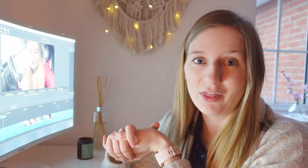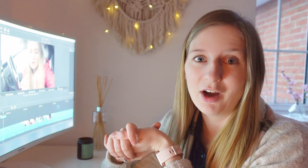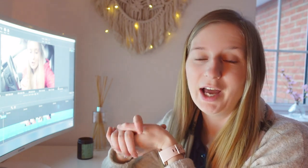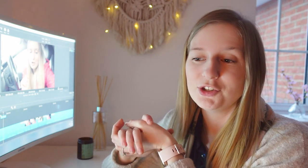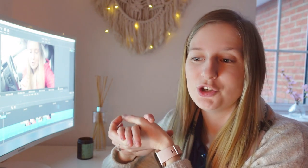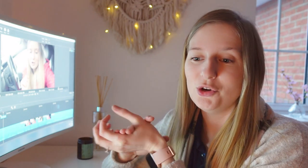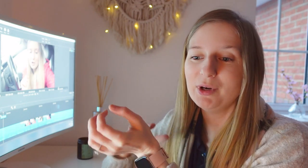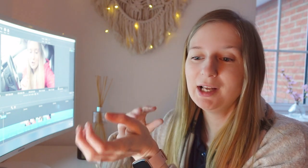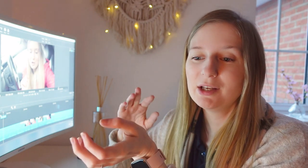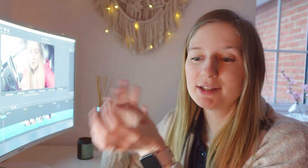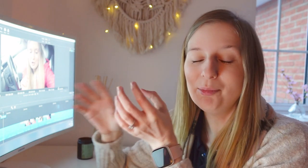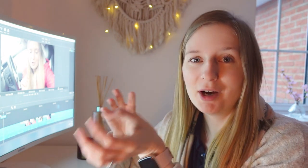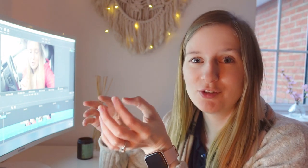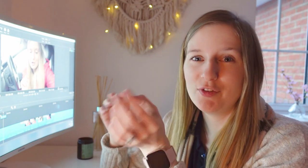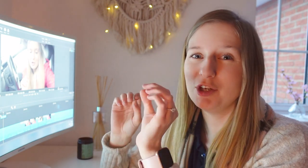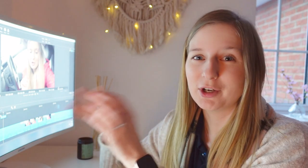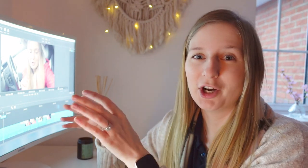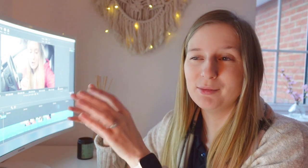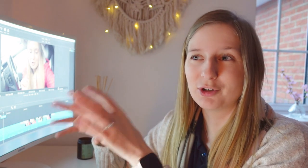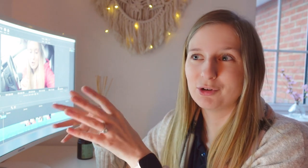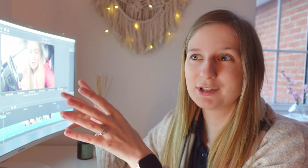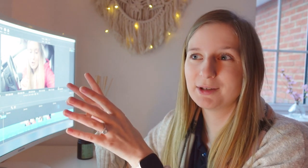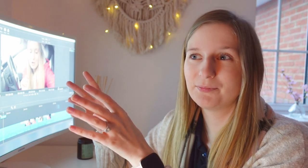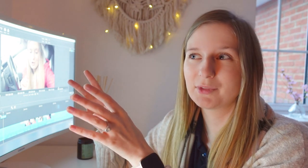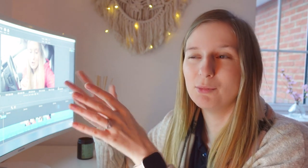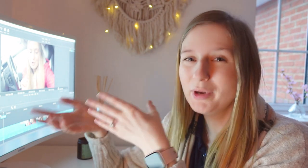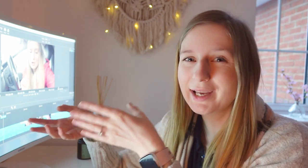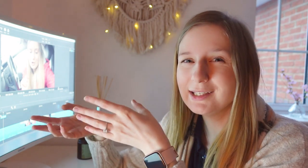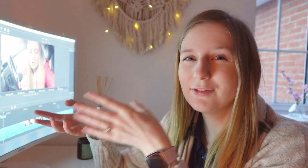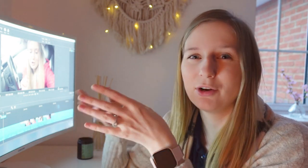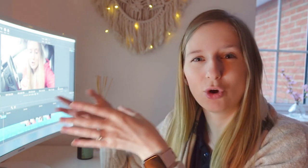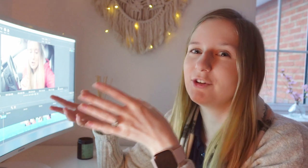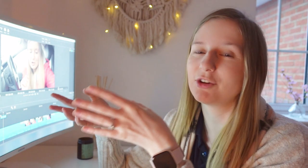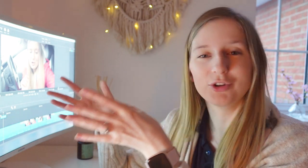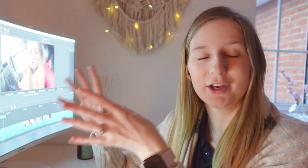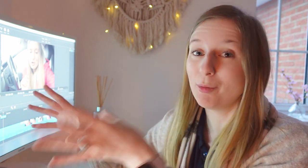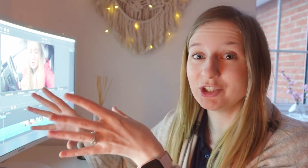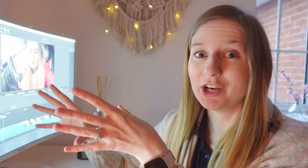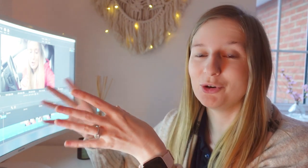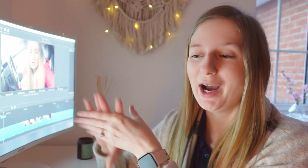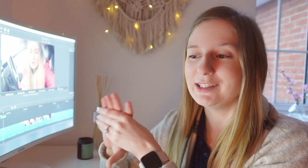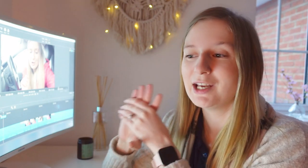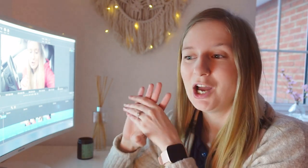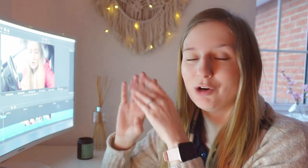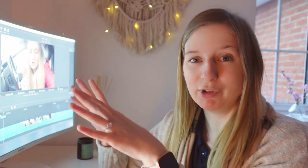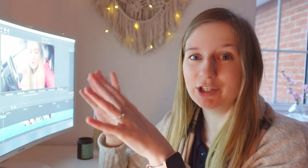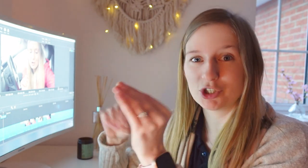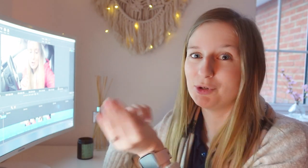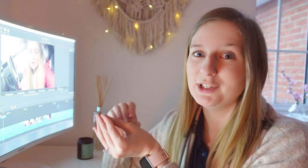other and so some parts of the video can come across more negative than a lot of the other content on my channel and I really just wanted